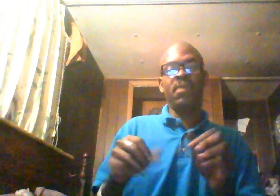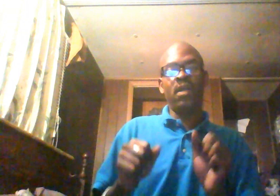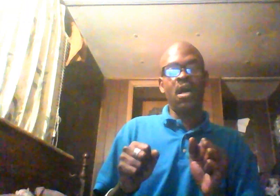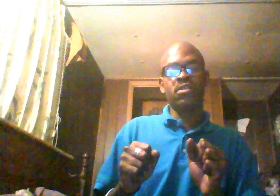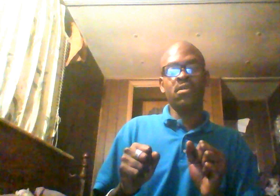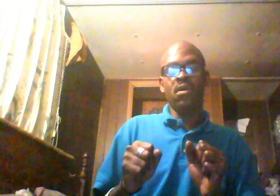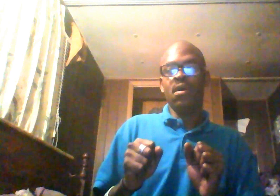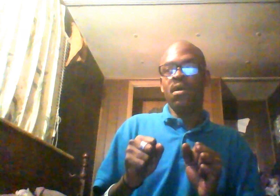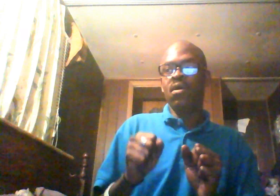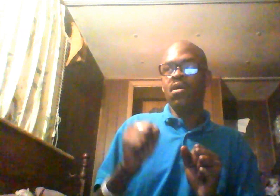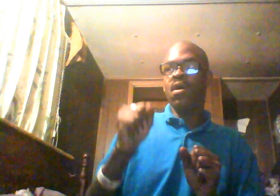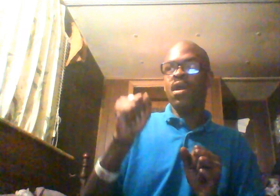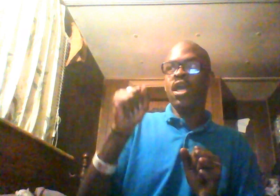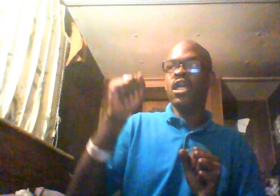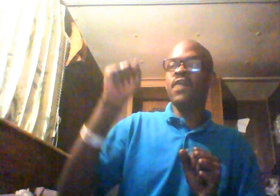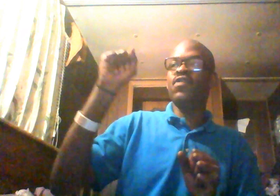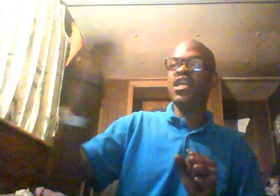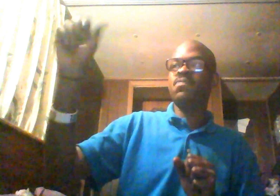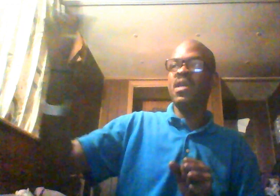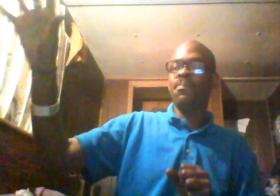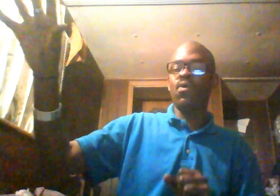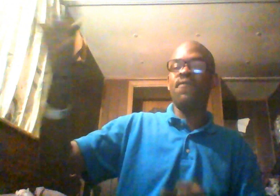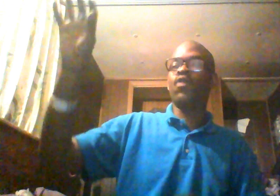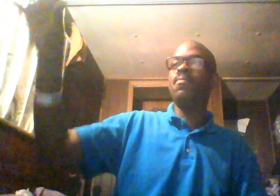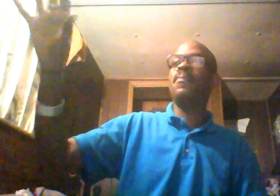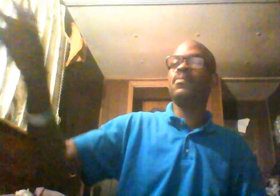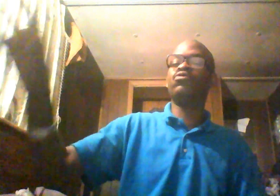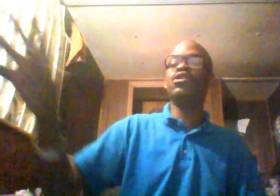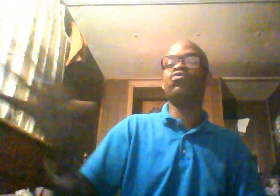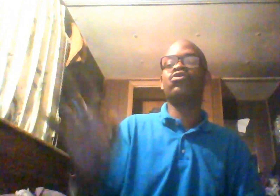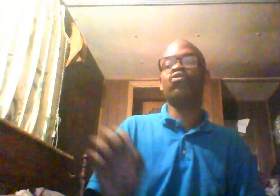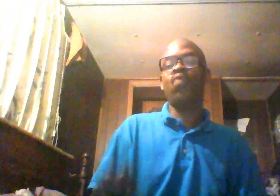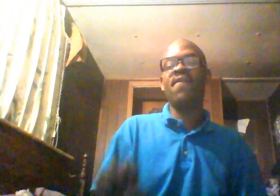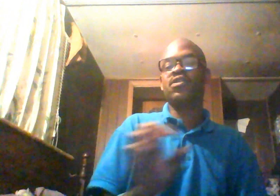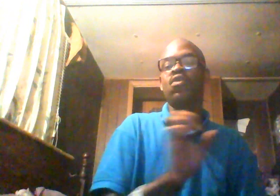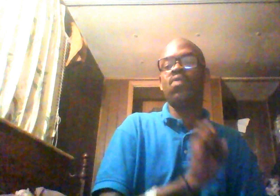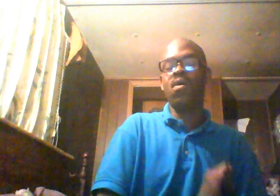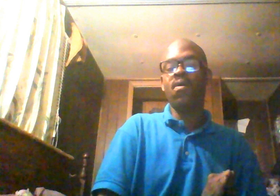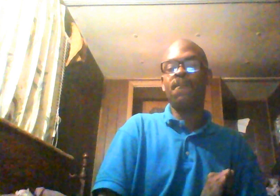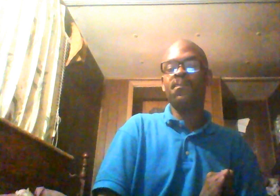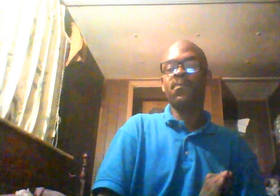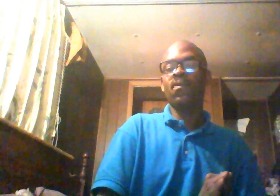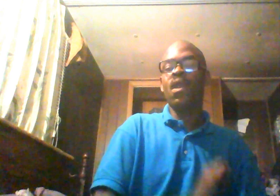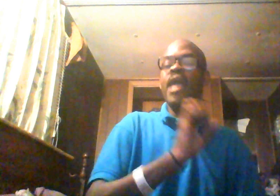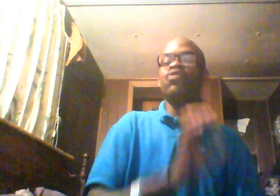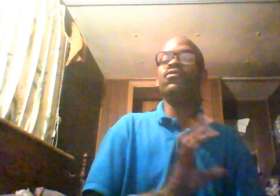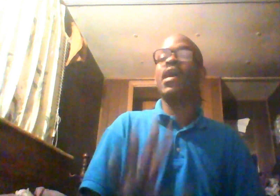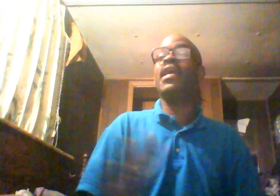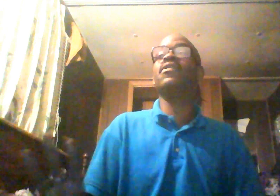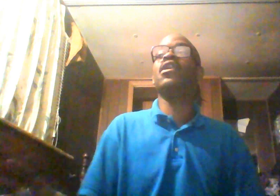Because, if these people, if a group of people treat you a certain way for so long, And, you tried everything